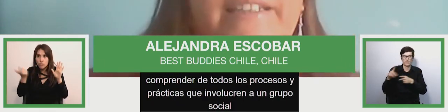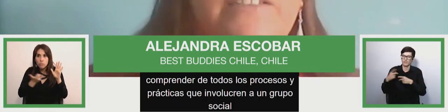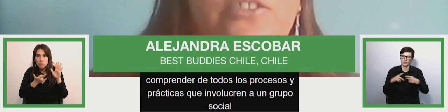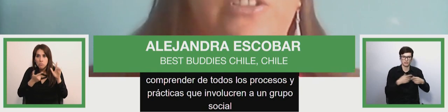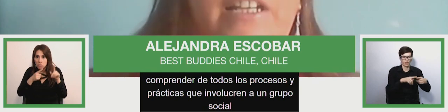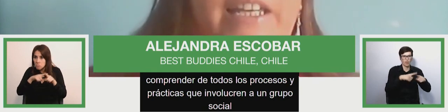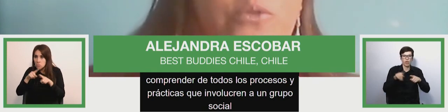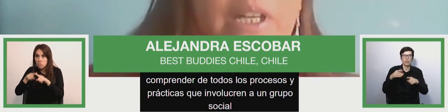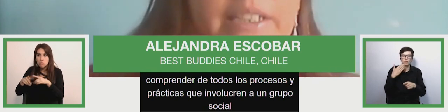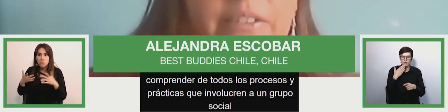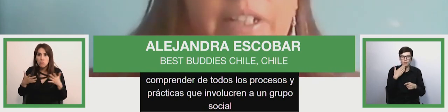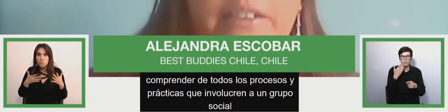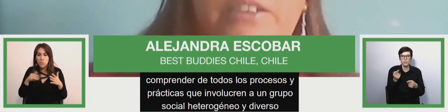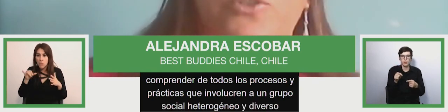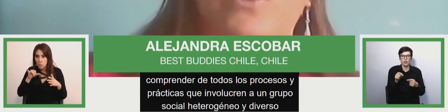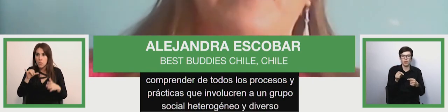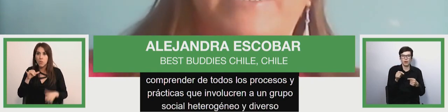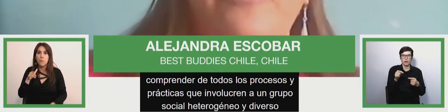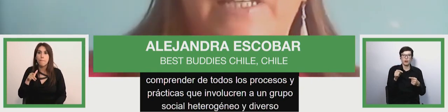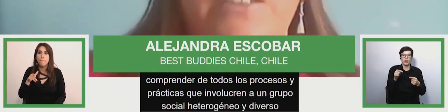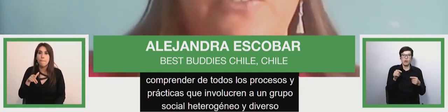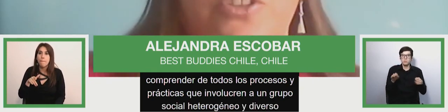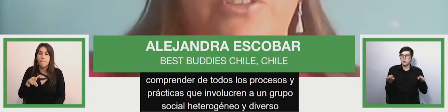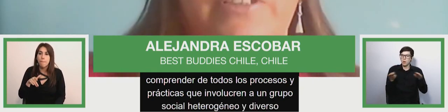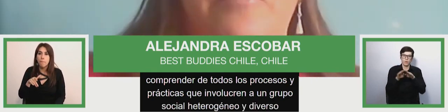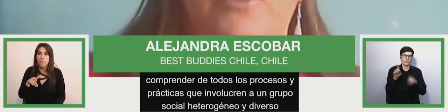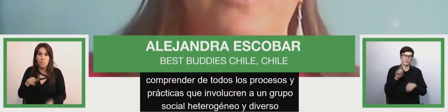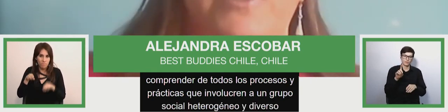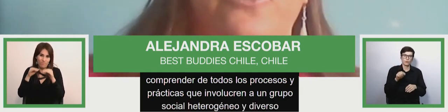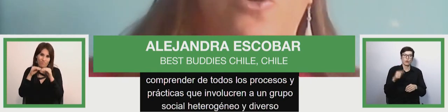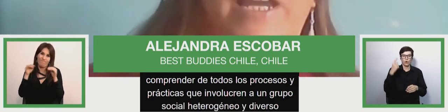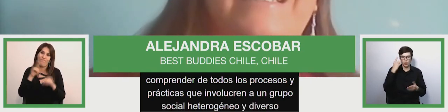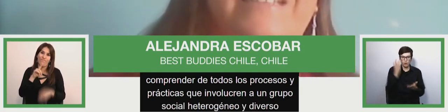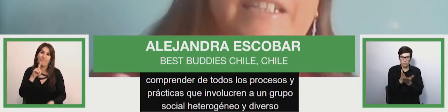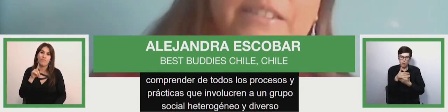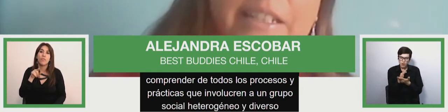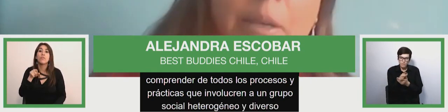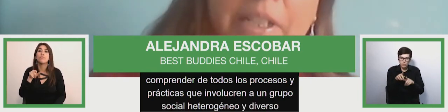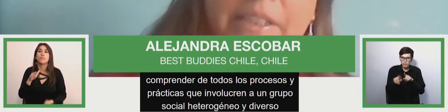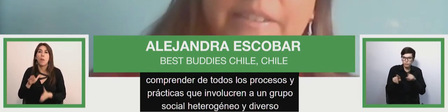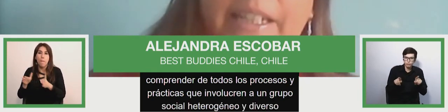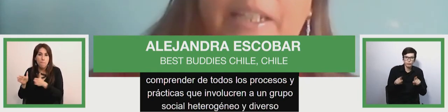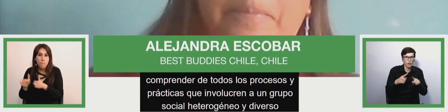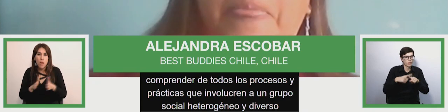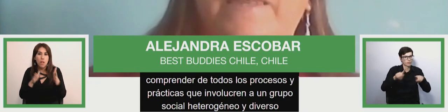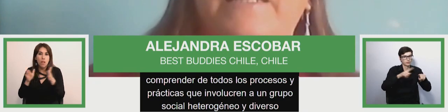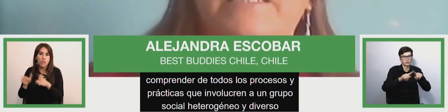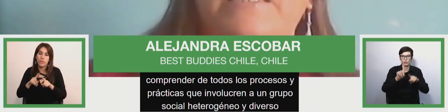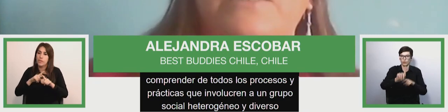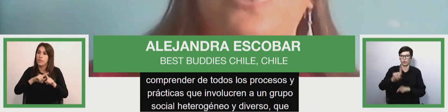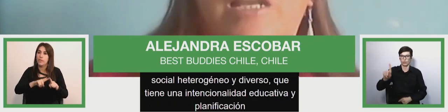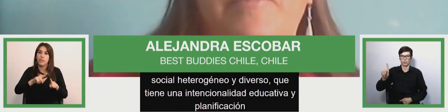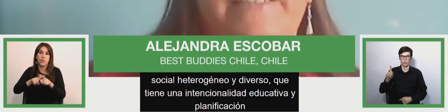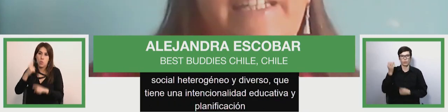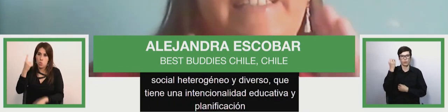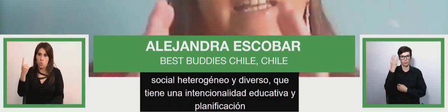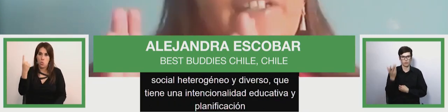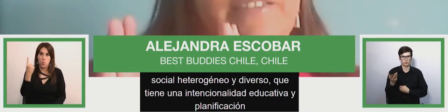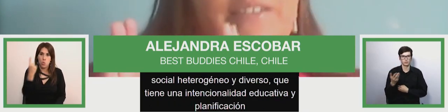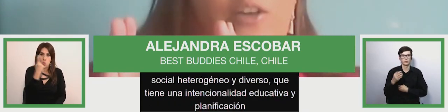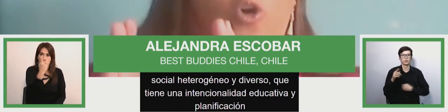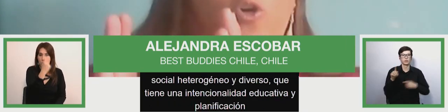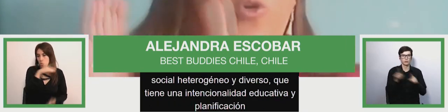has education intentionality and the planning of a process of learnings and teachings